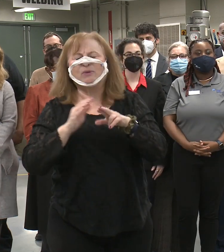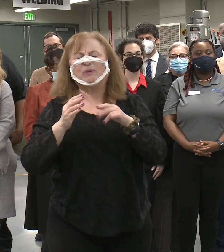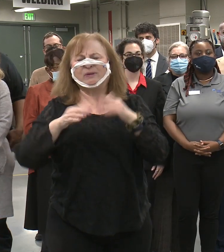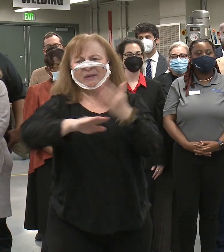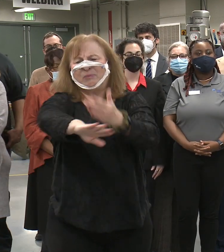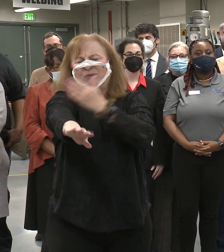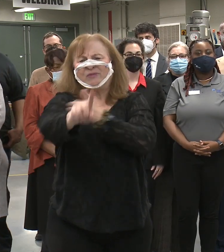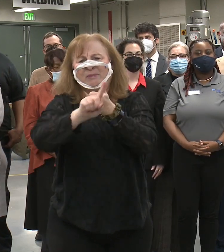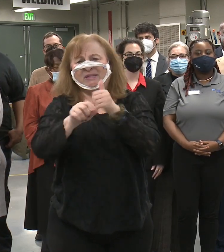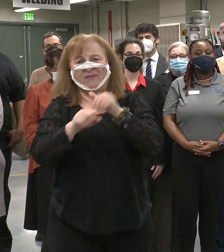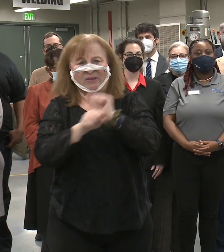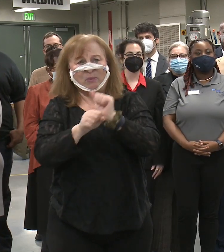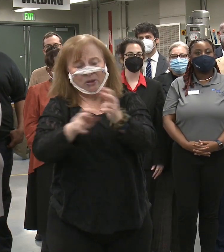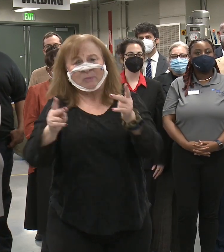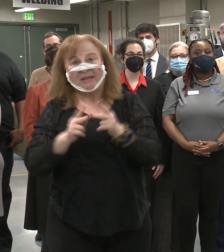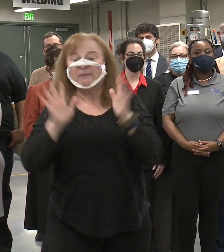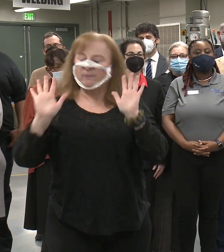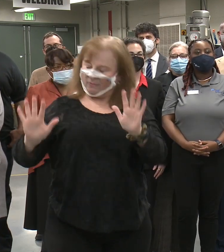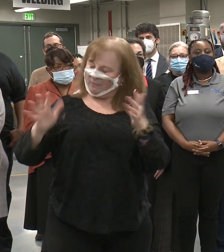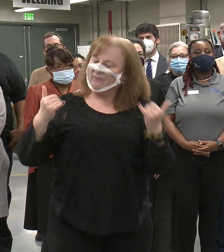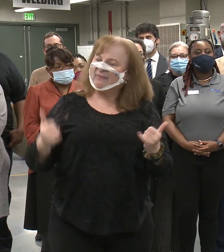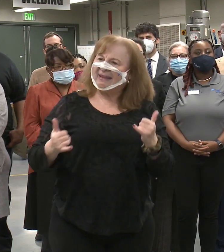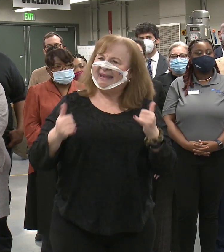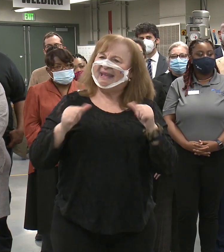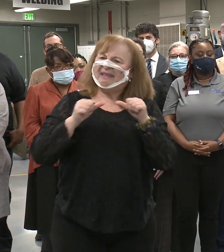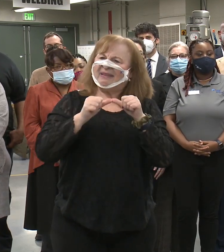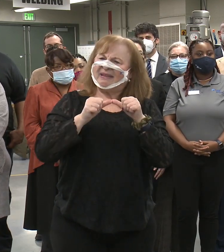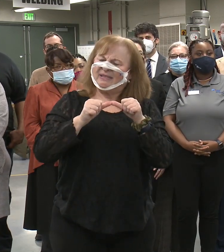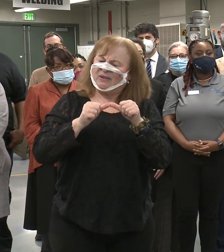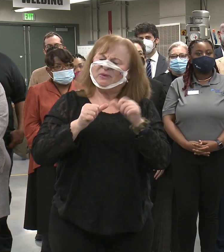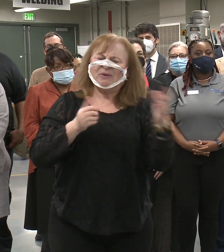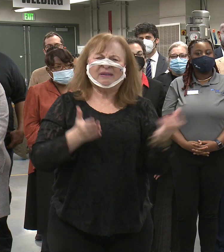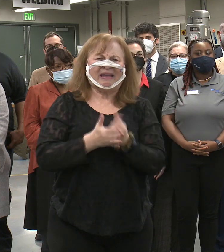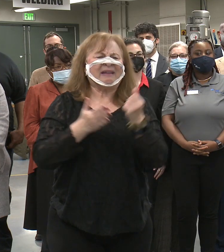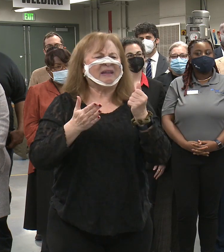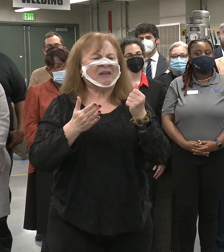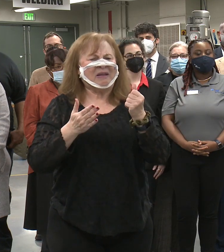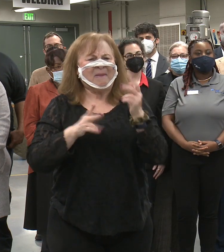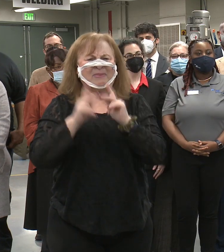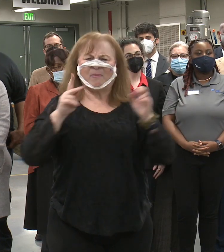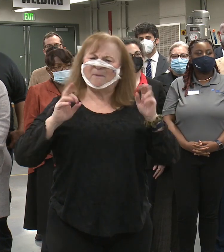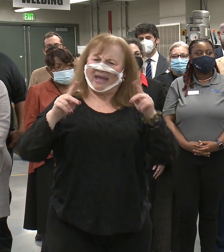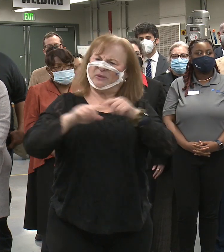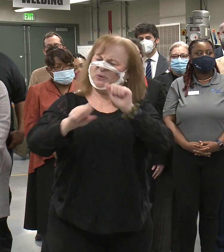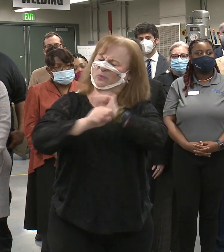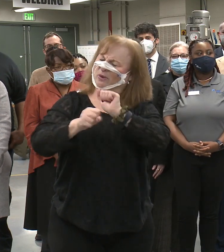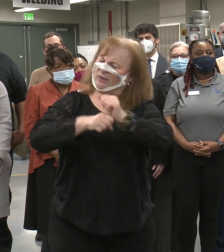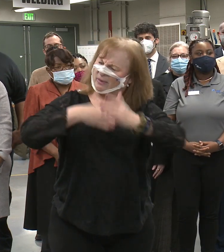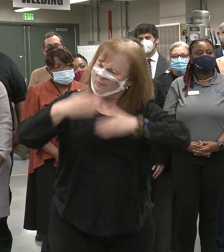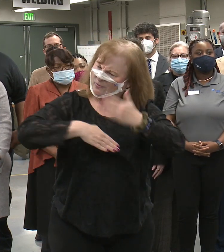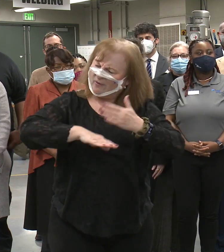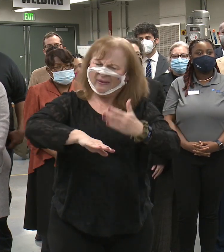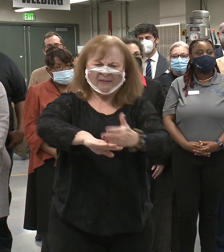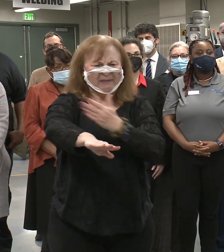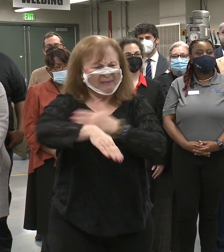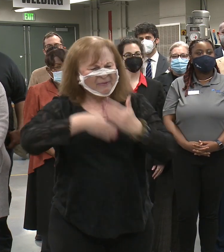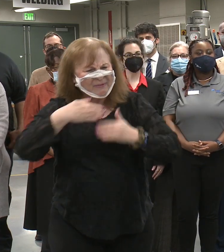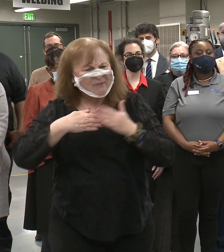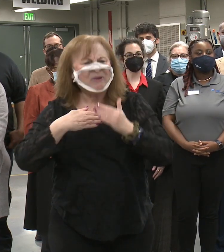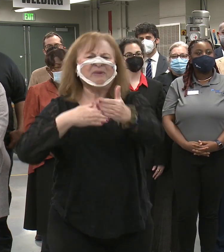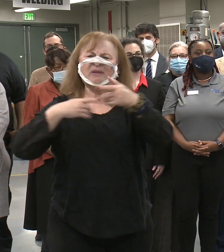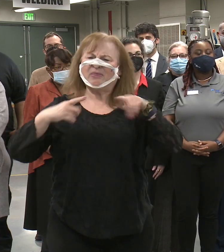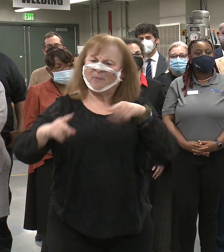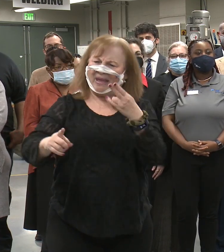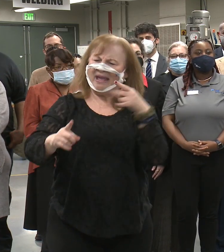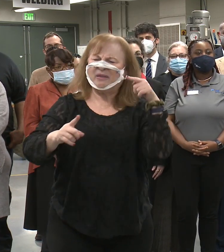themselves in the workplace. Now, let's continue getting our residents back to work and moving our city forward on a path